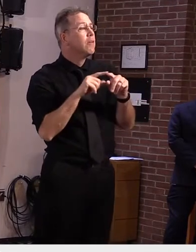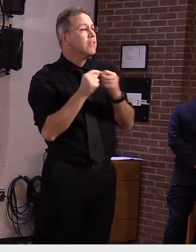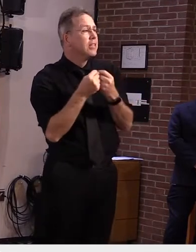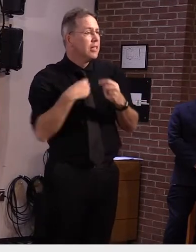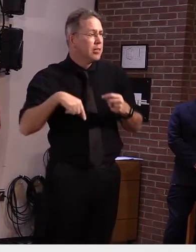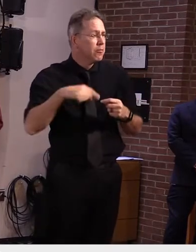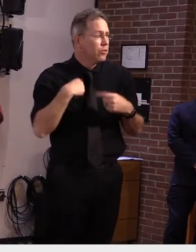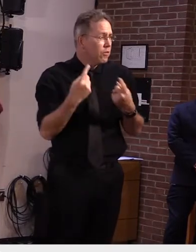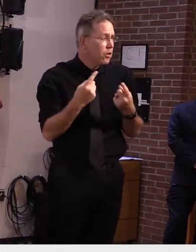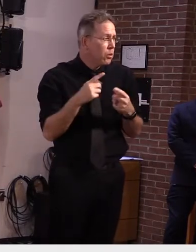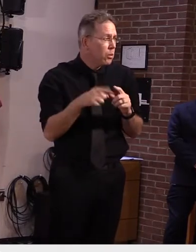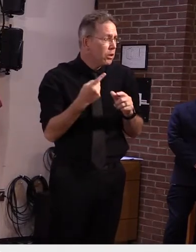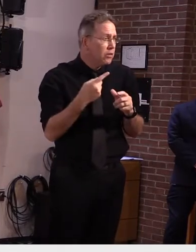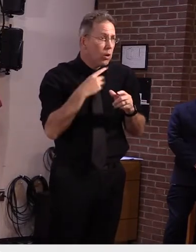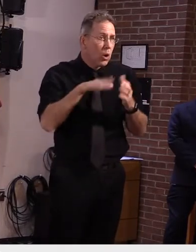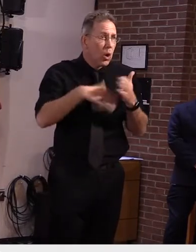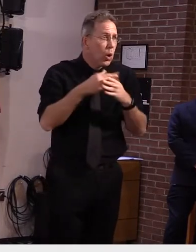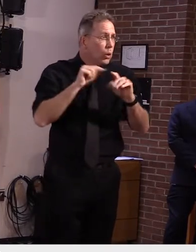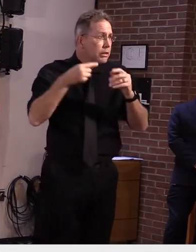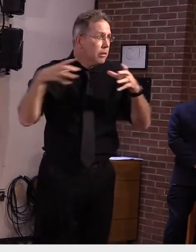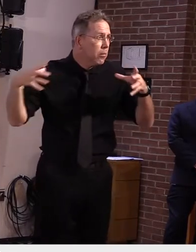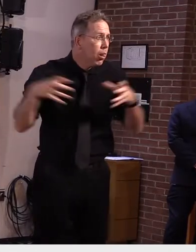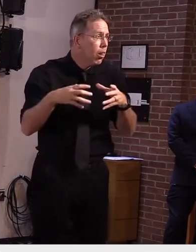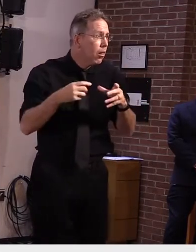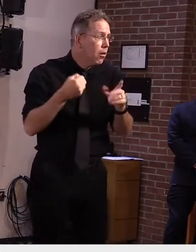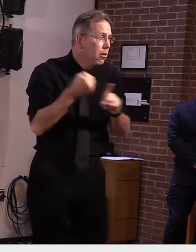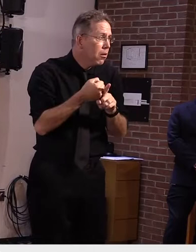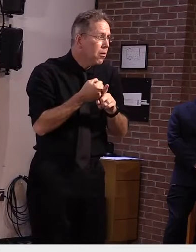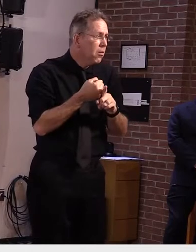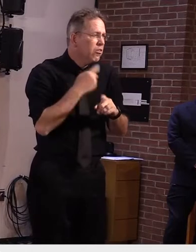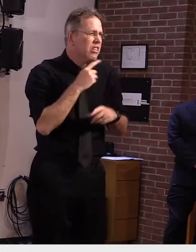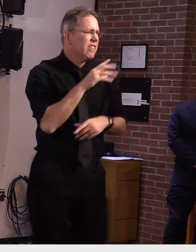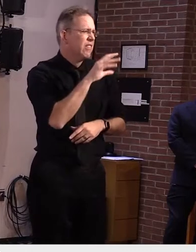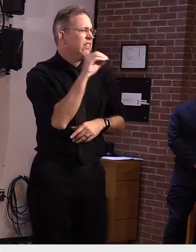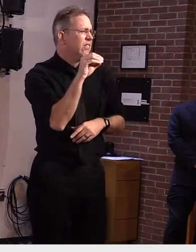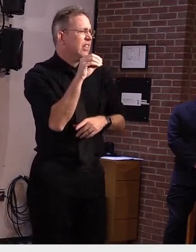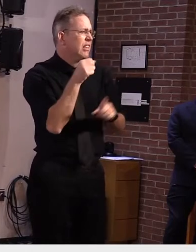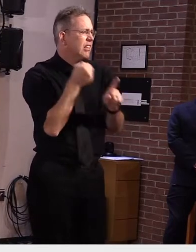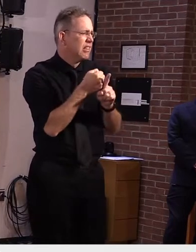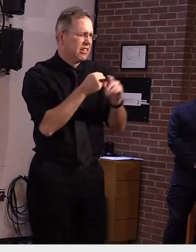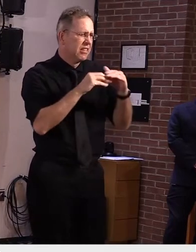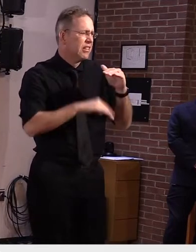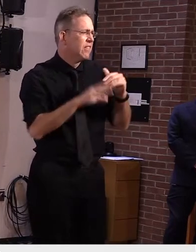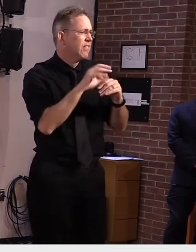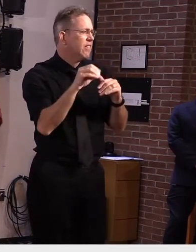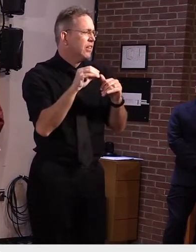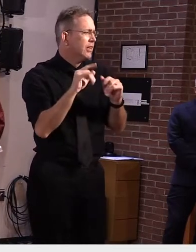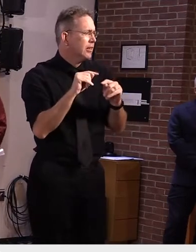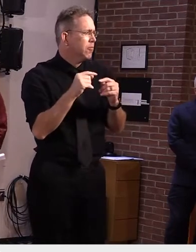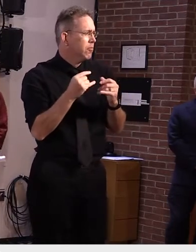day is is well under 50 it's well short of the capacity that we have